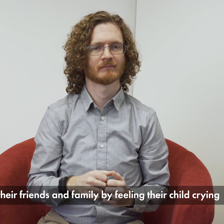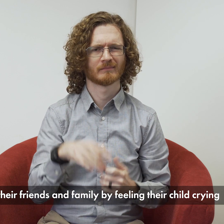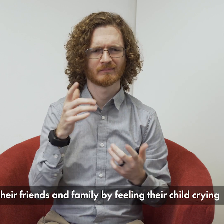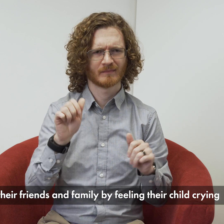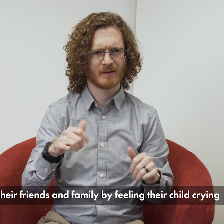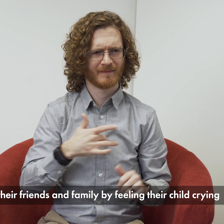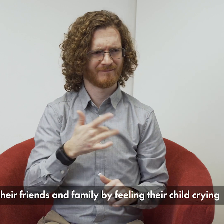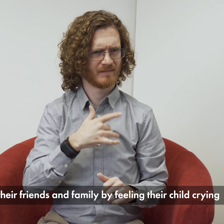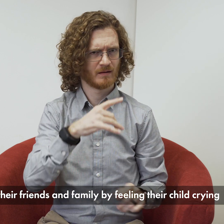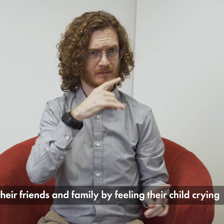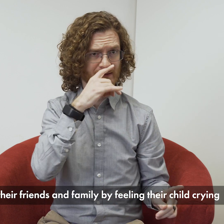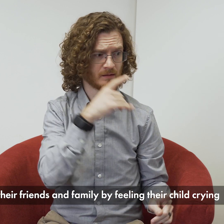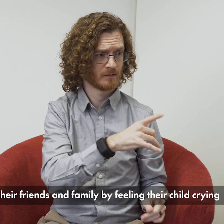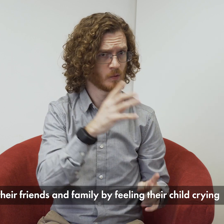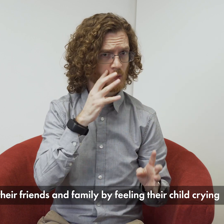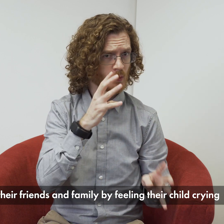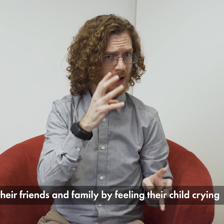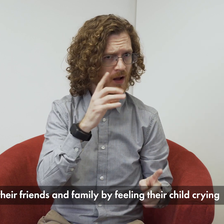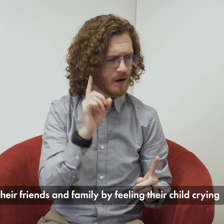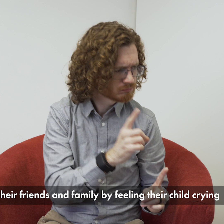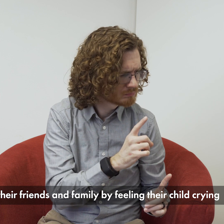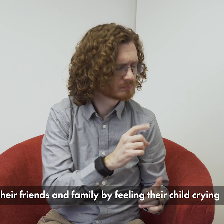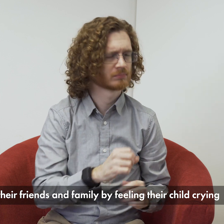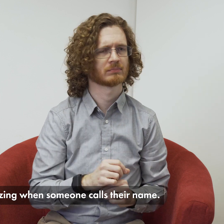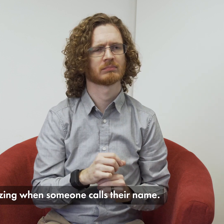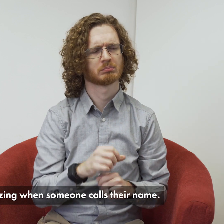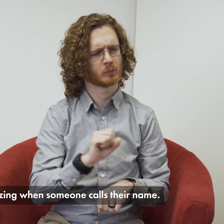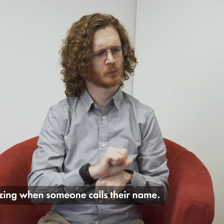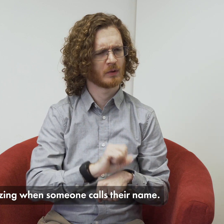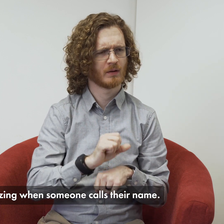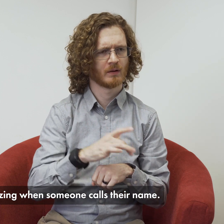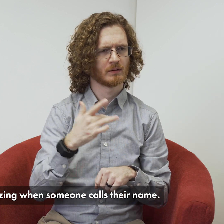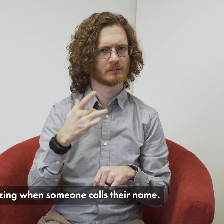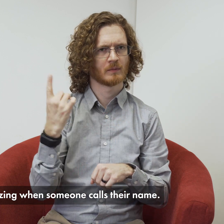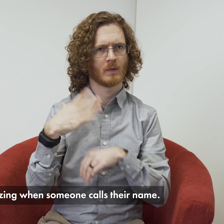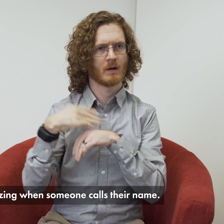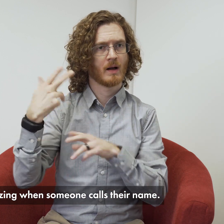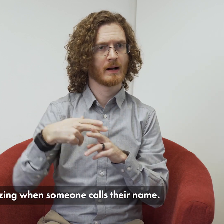Deaf users connect with their friends and family by feeling their child crying or recognizing when someone calls their name.